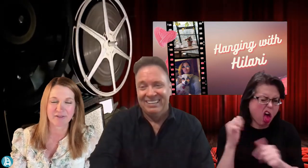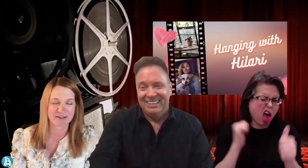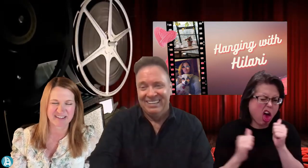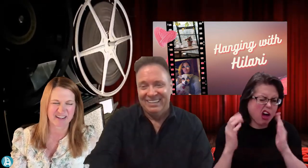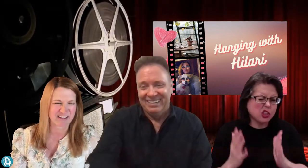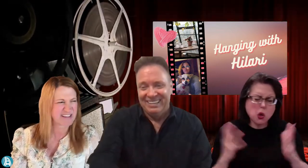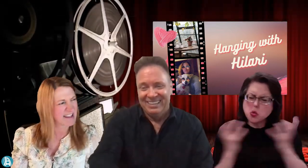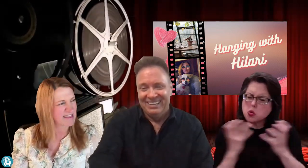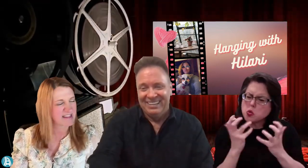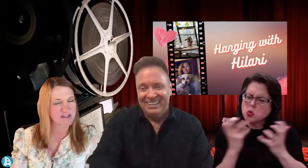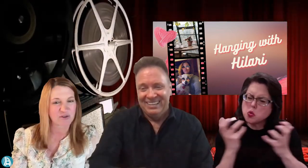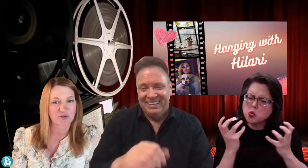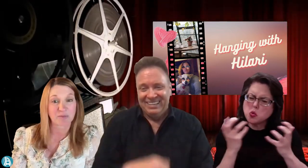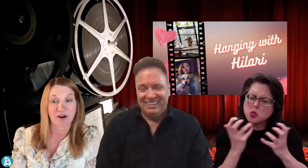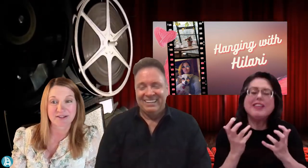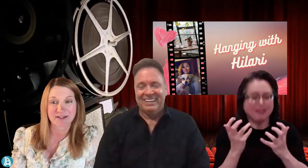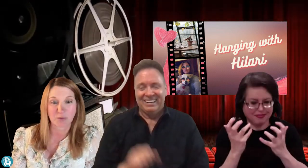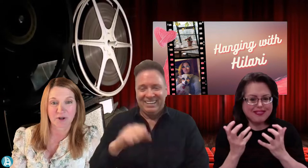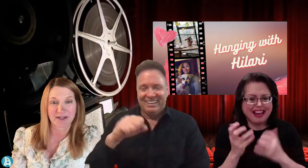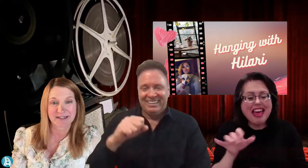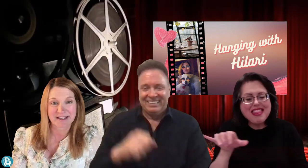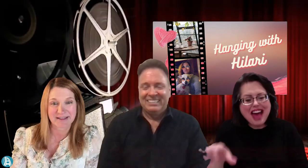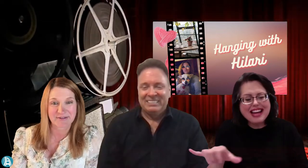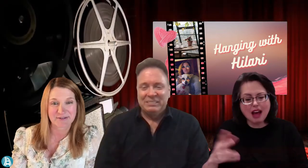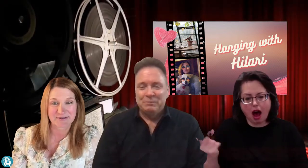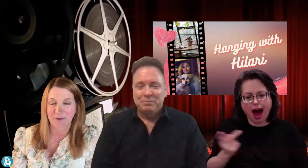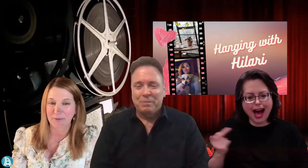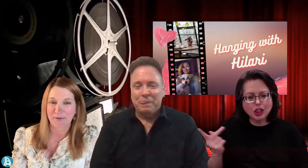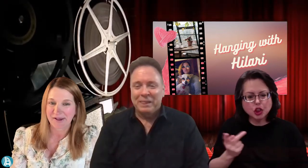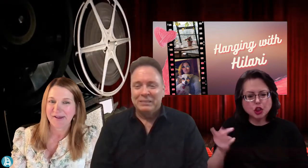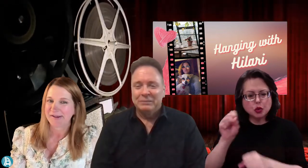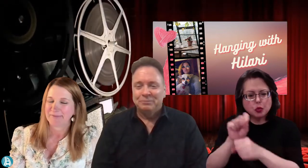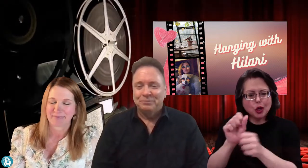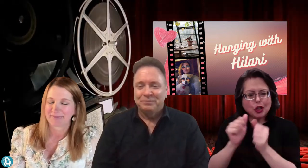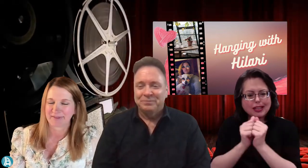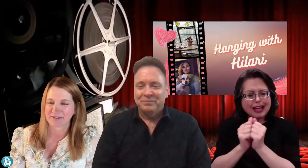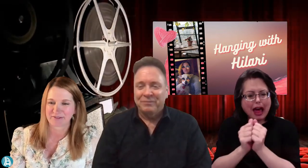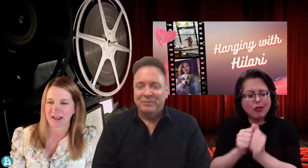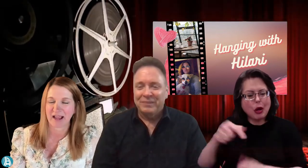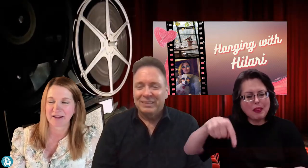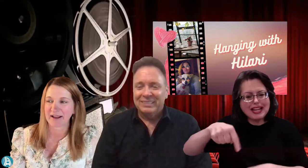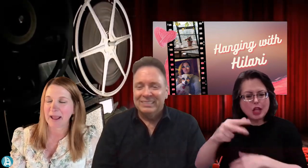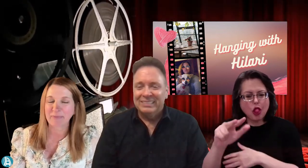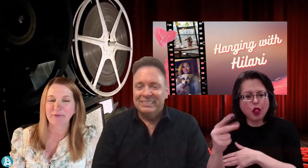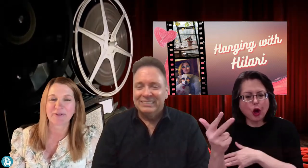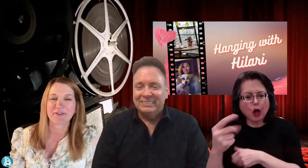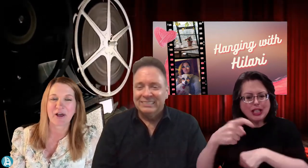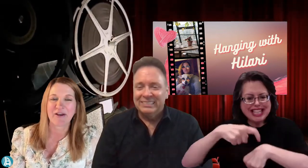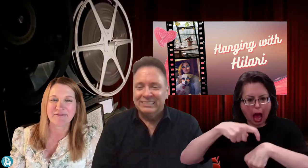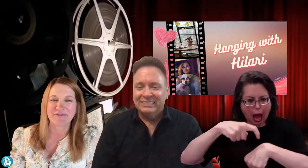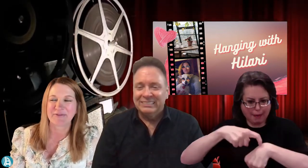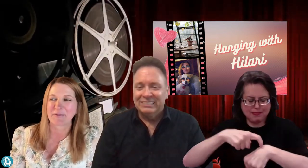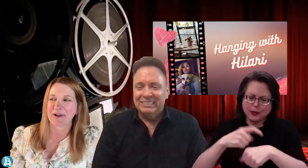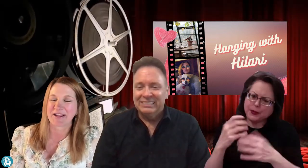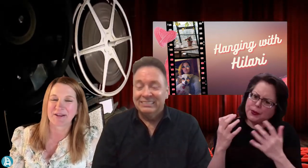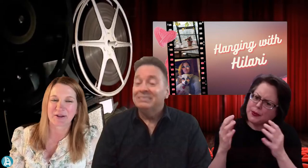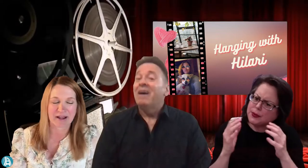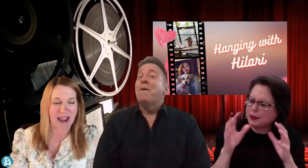love, it's, this is, I think is our third project working together. So I, I absolutely love when an